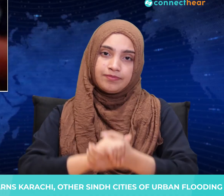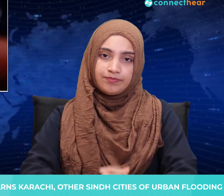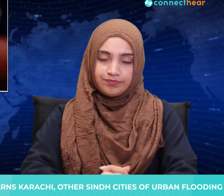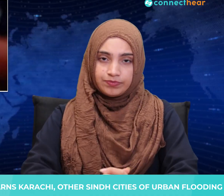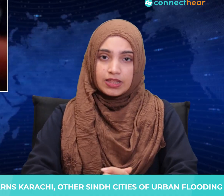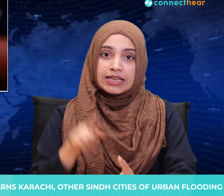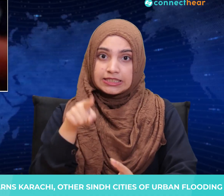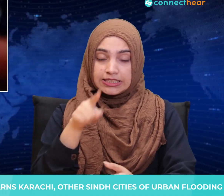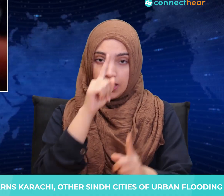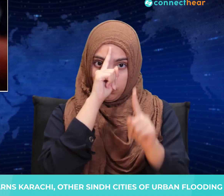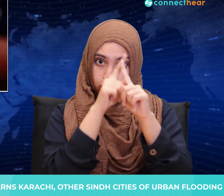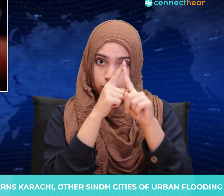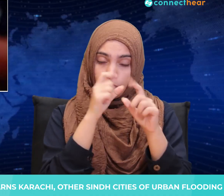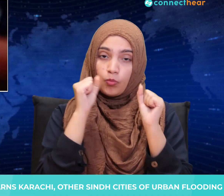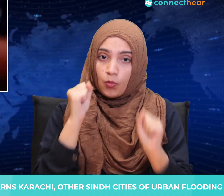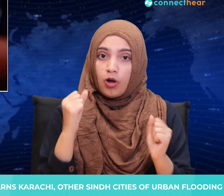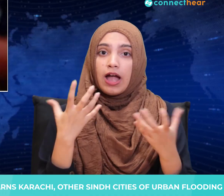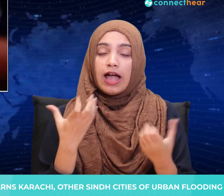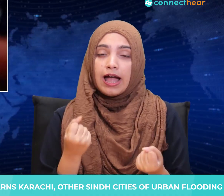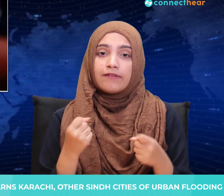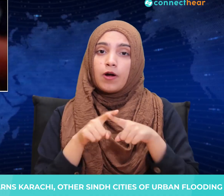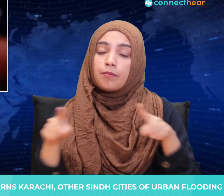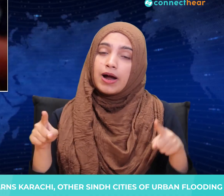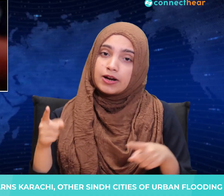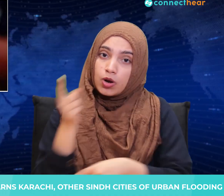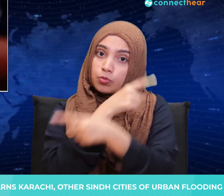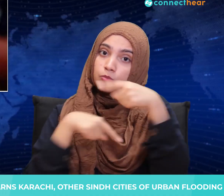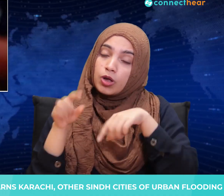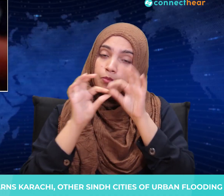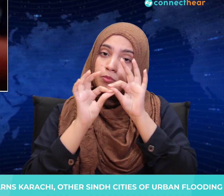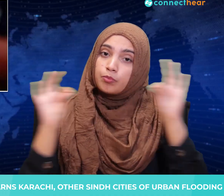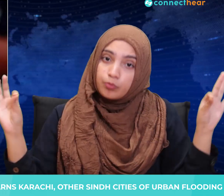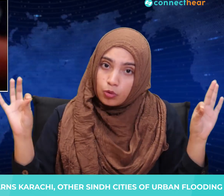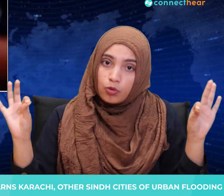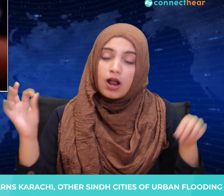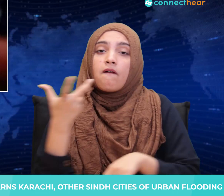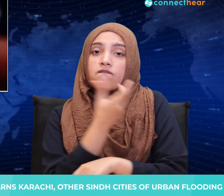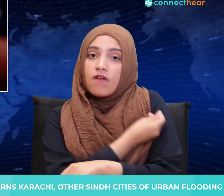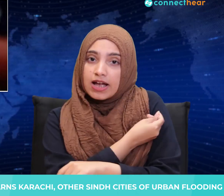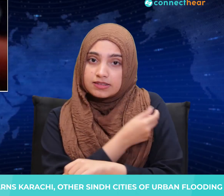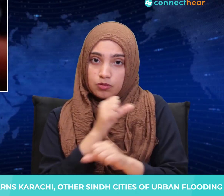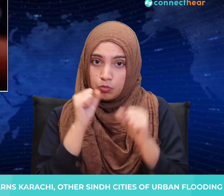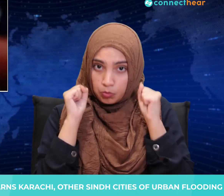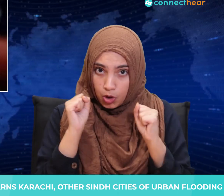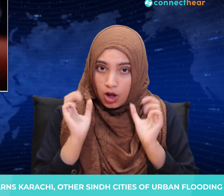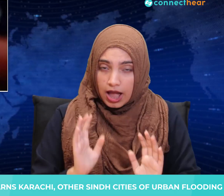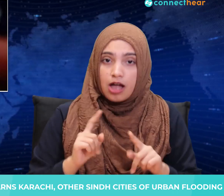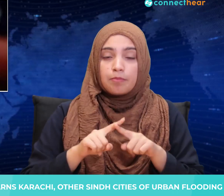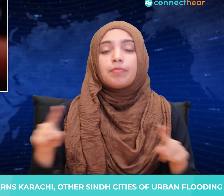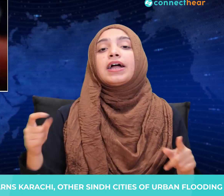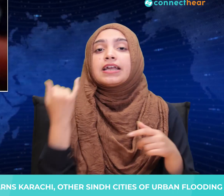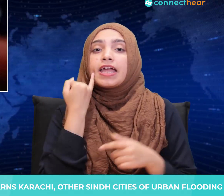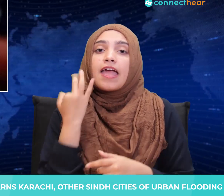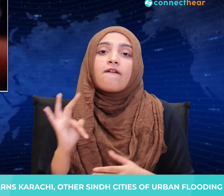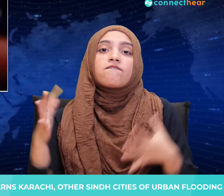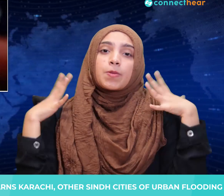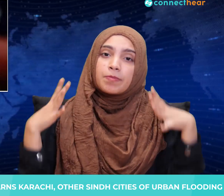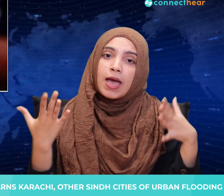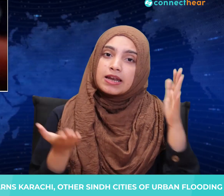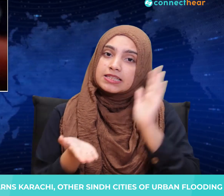These are tough targets, especially for full vaccination, but achievable with a focused effort and